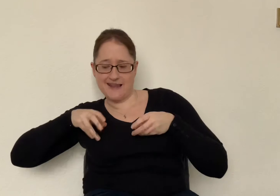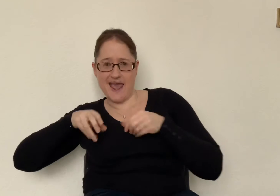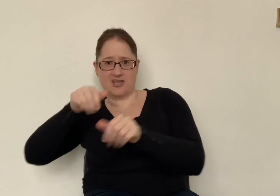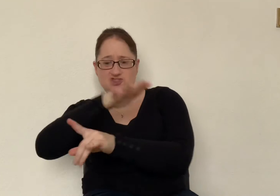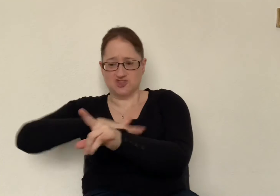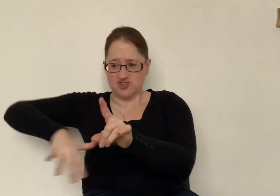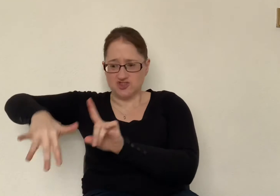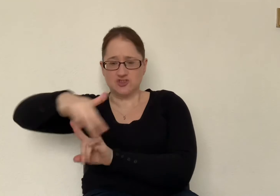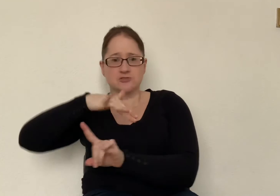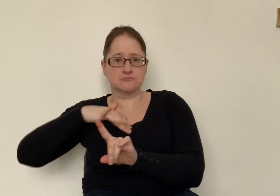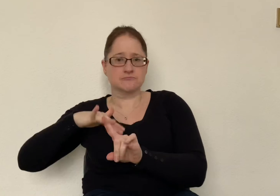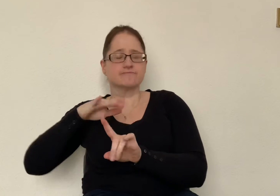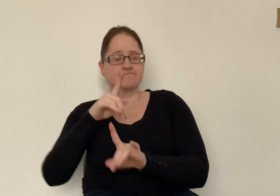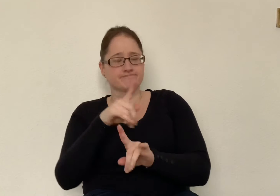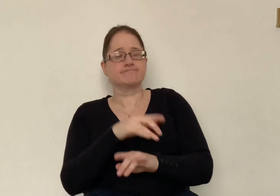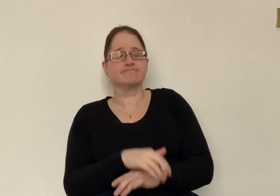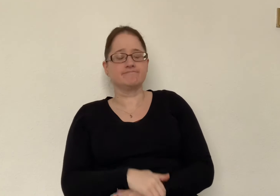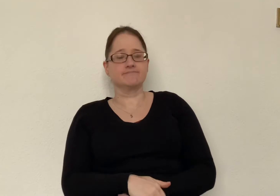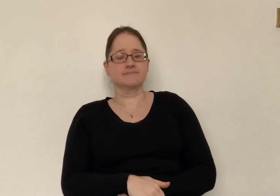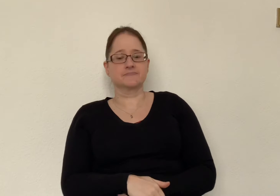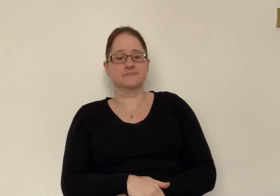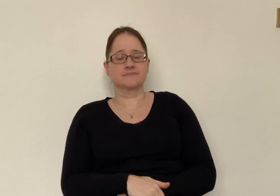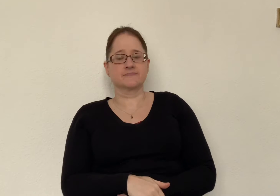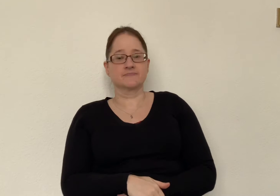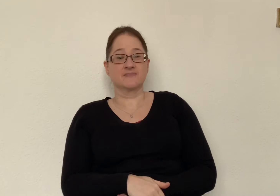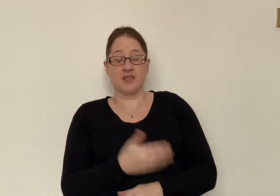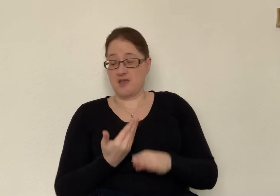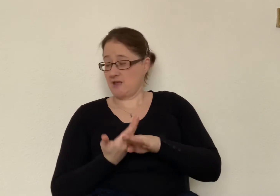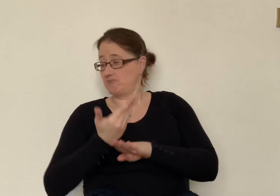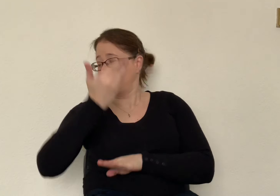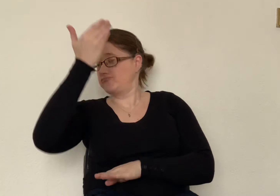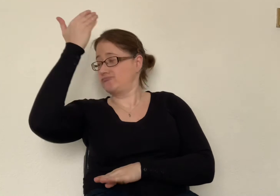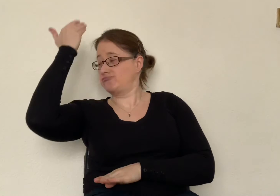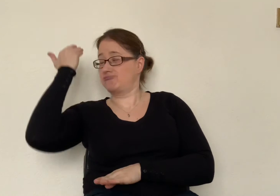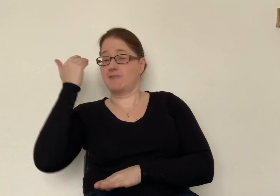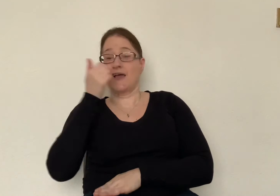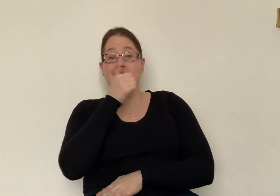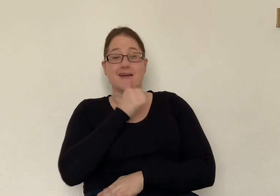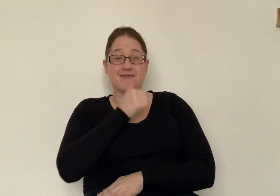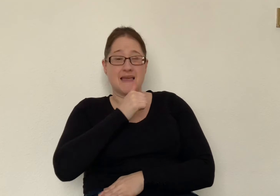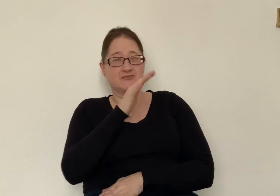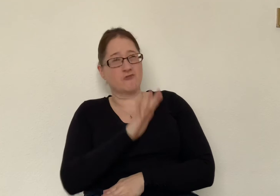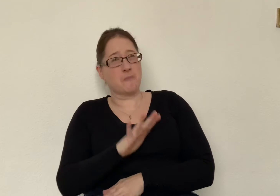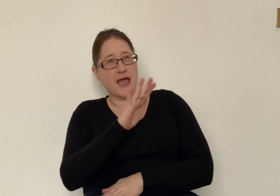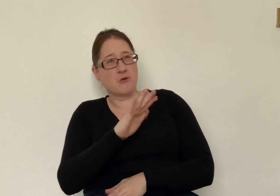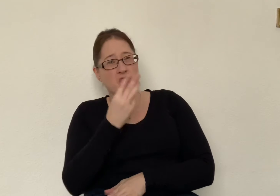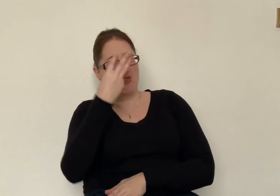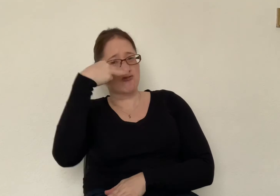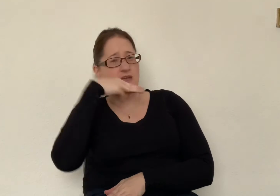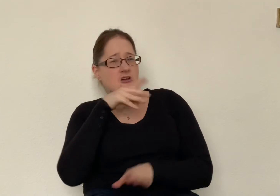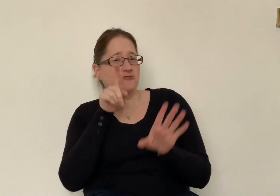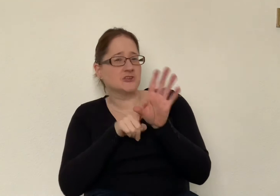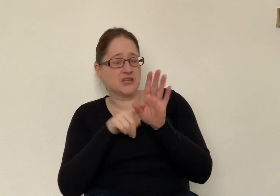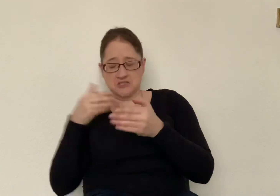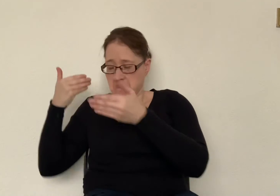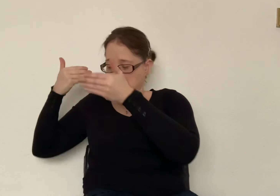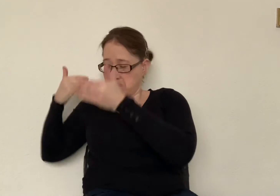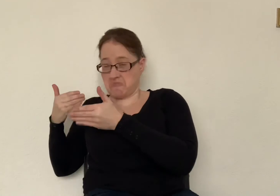he rose Lent for around 300 years people would fast and pray